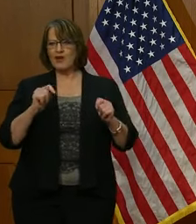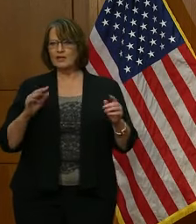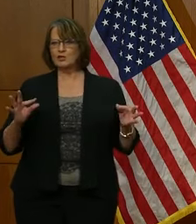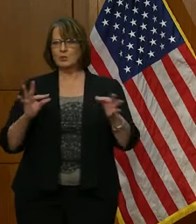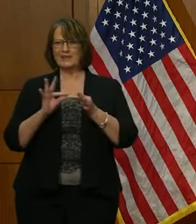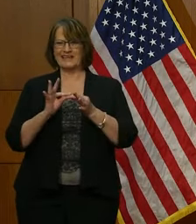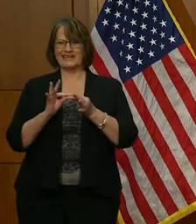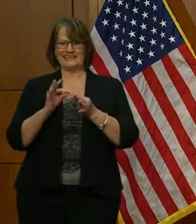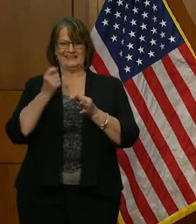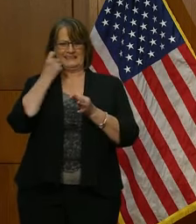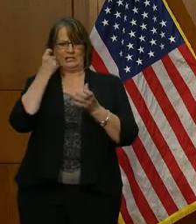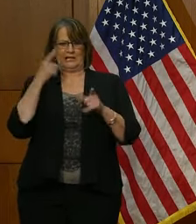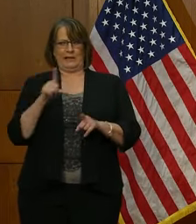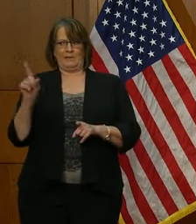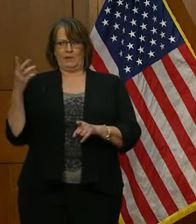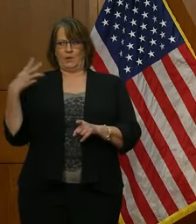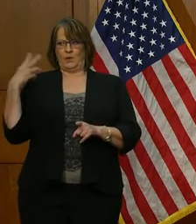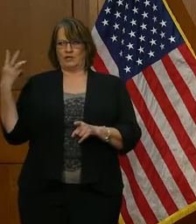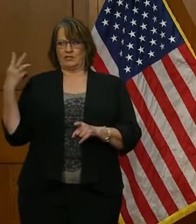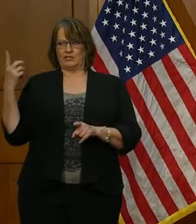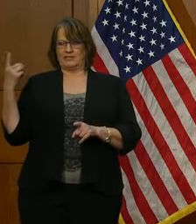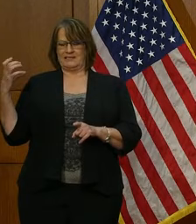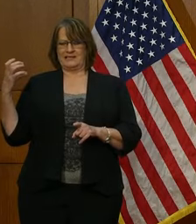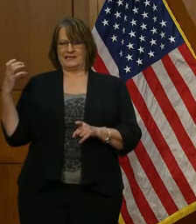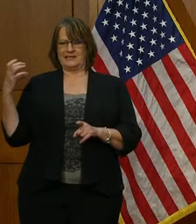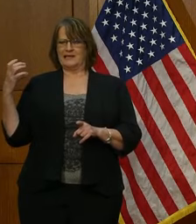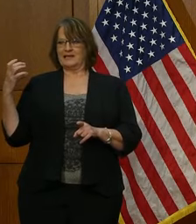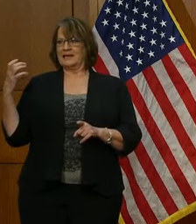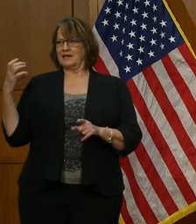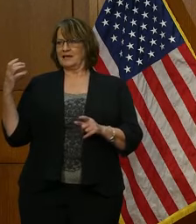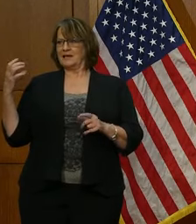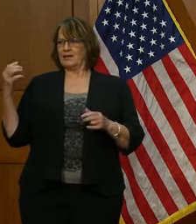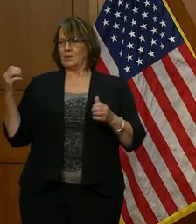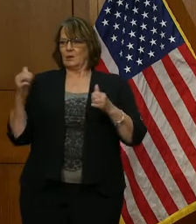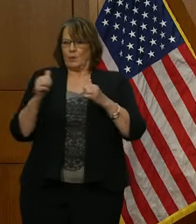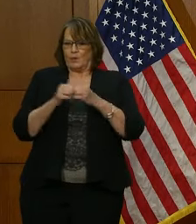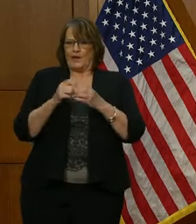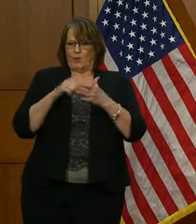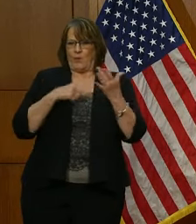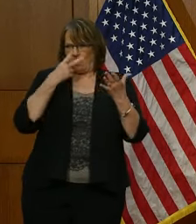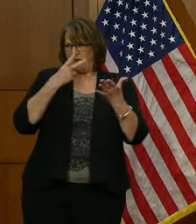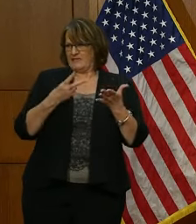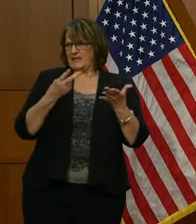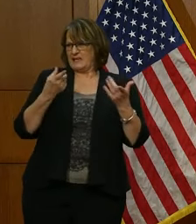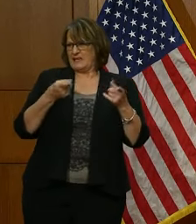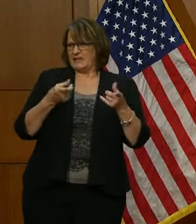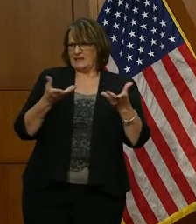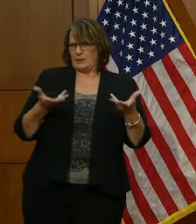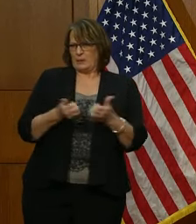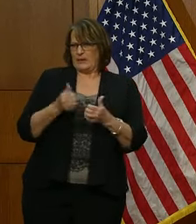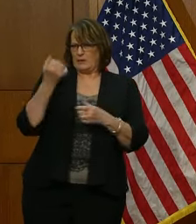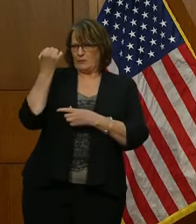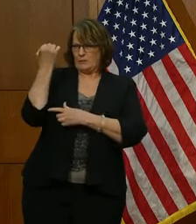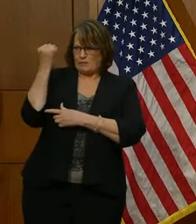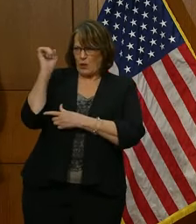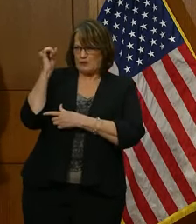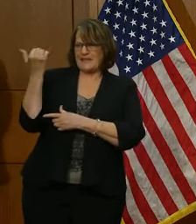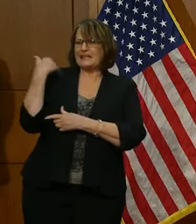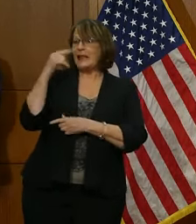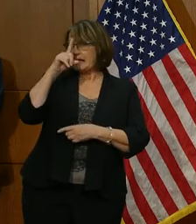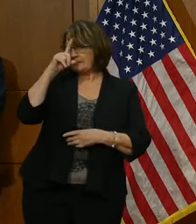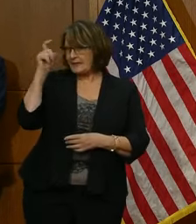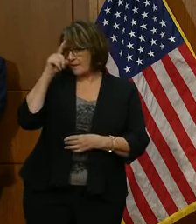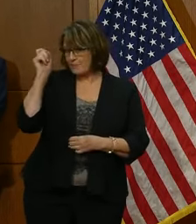events at the U.S. Capitol with the events that we saw in terms of protest riots, if you will, over the summer,